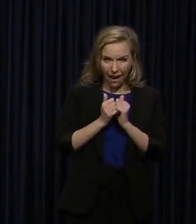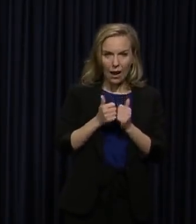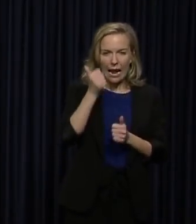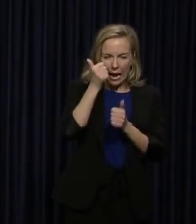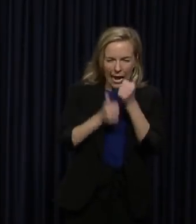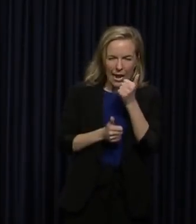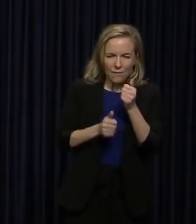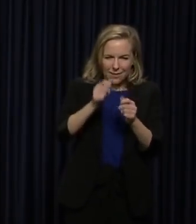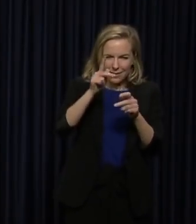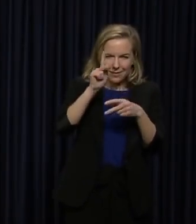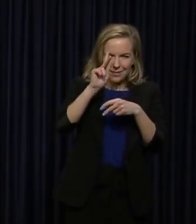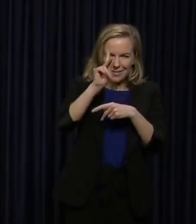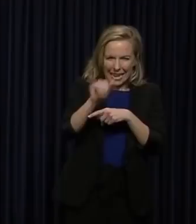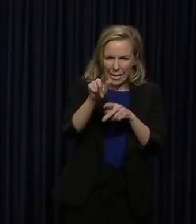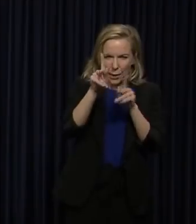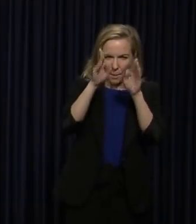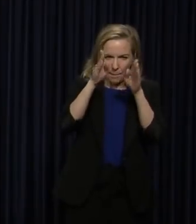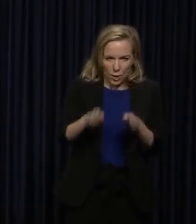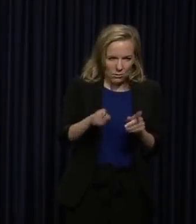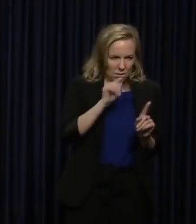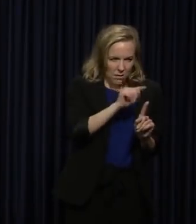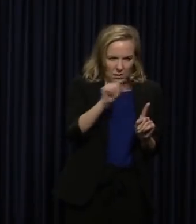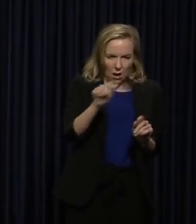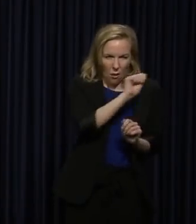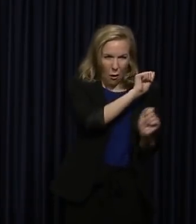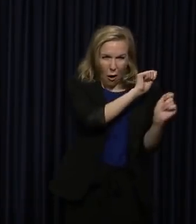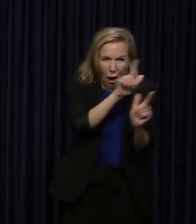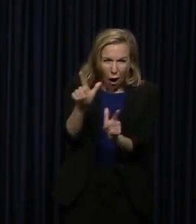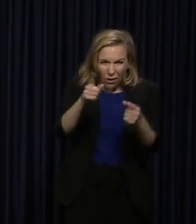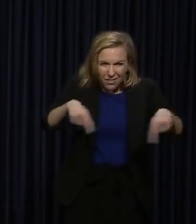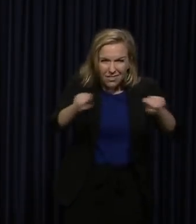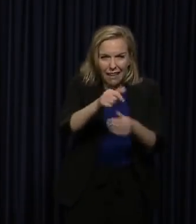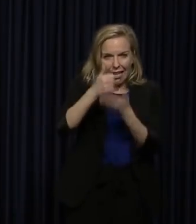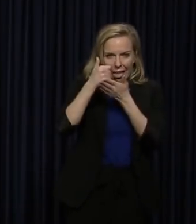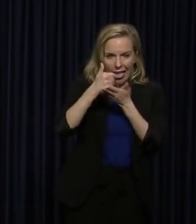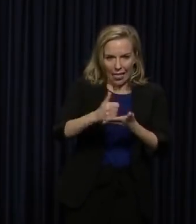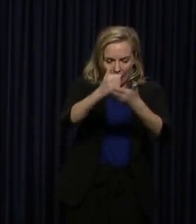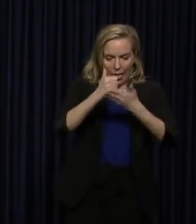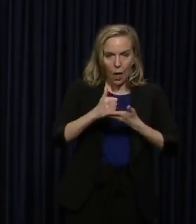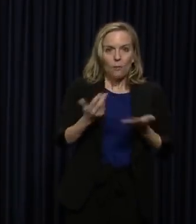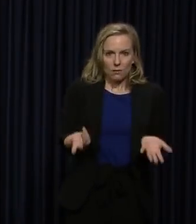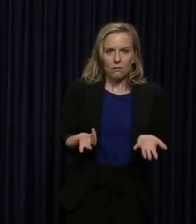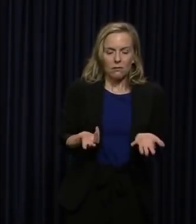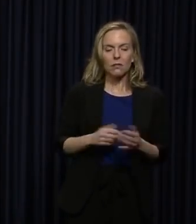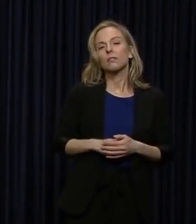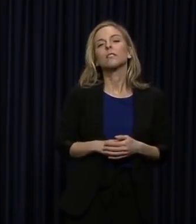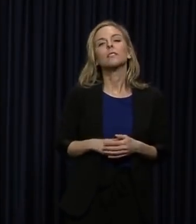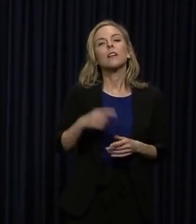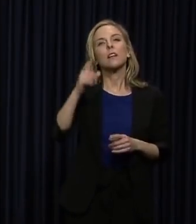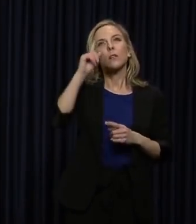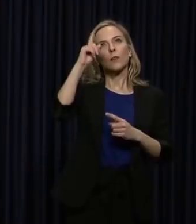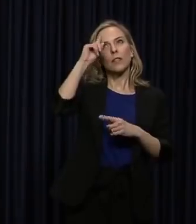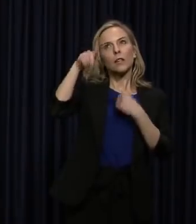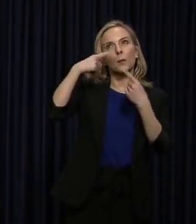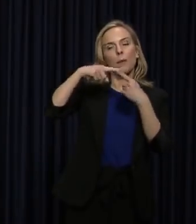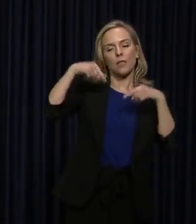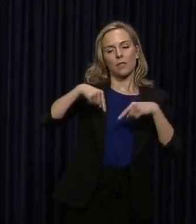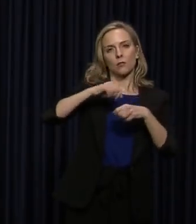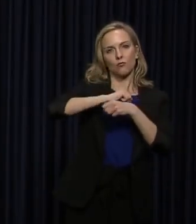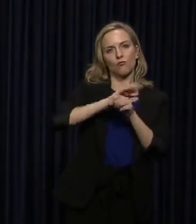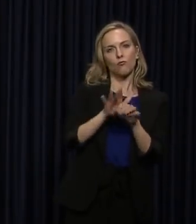and every Kentuckian's help. I want you, as you think about this coronavirus,